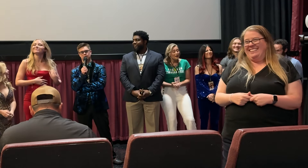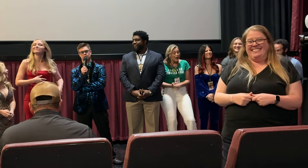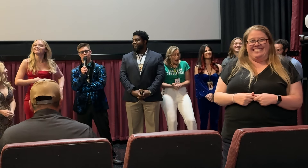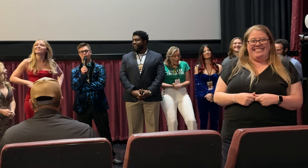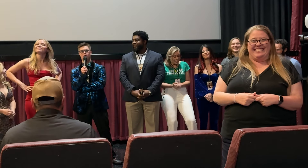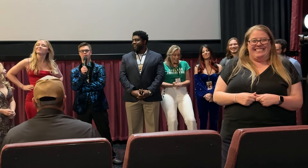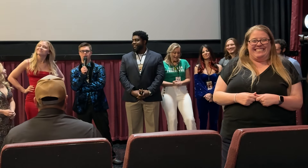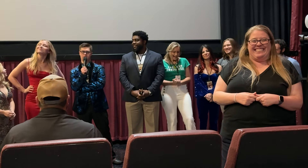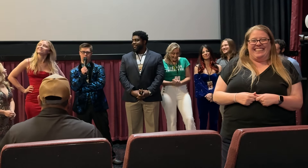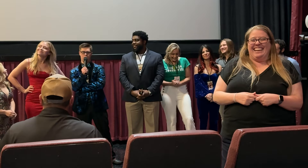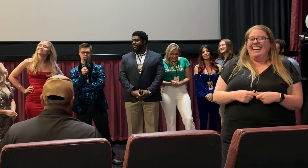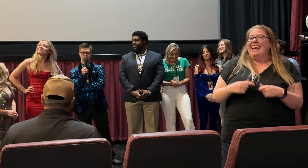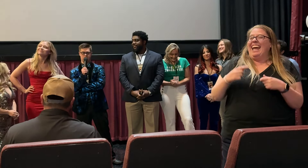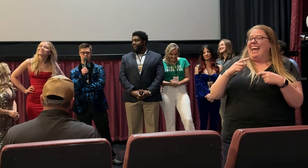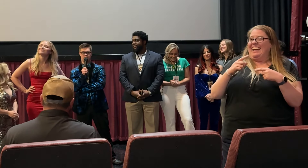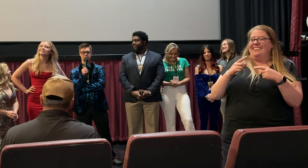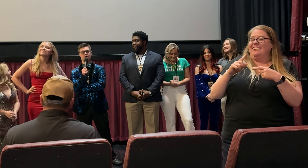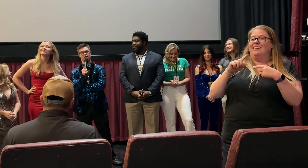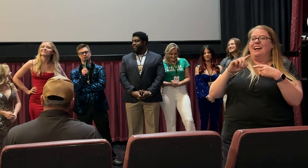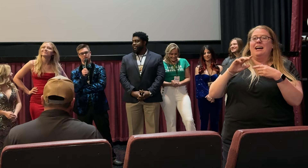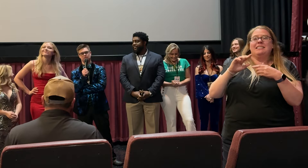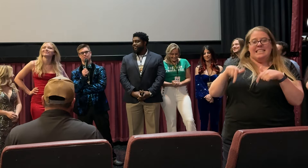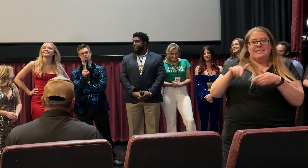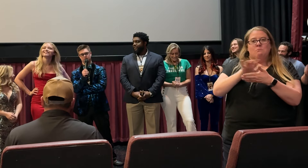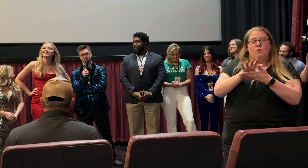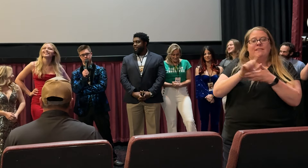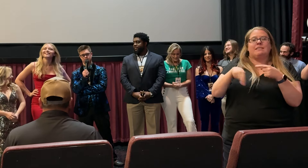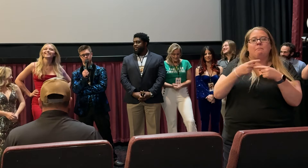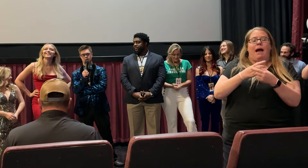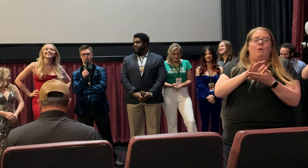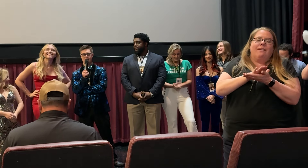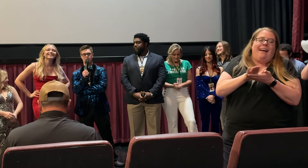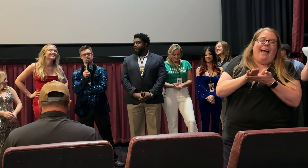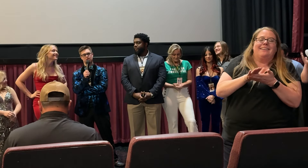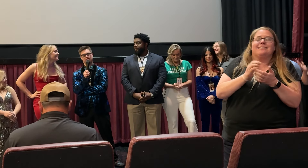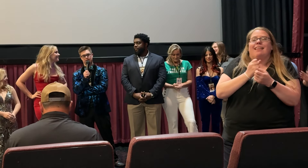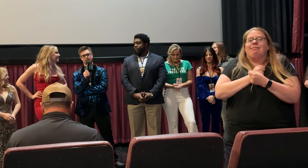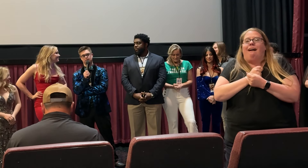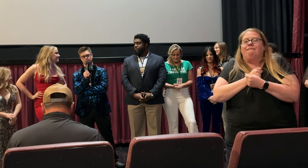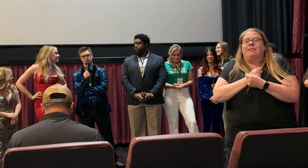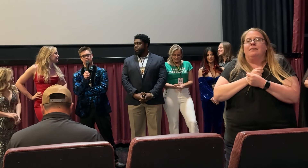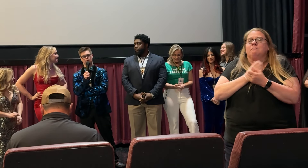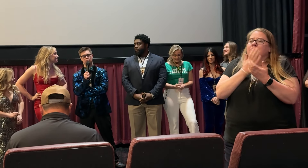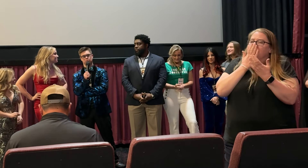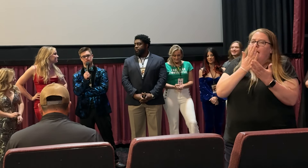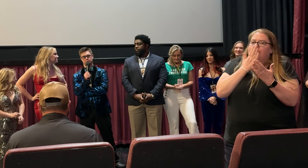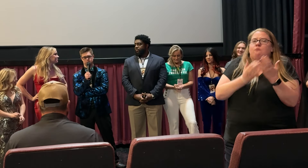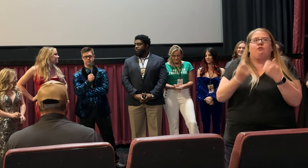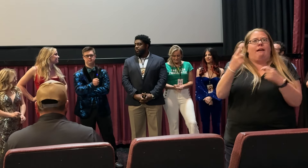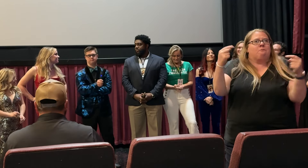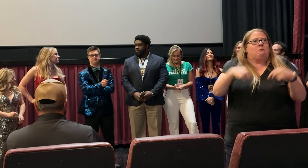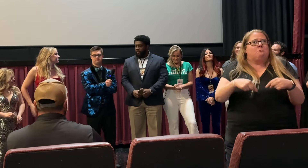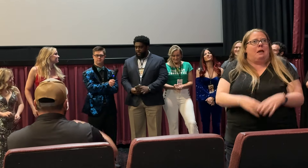all about this movie is about kindness and love. I want to say thank you for everyone who's here. I